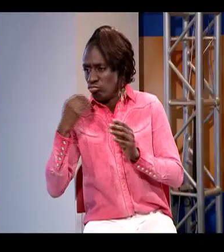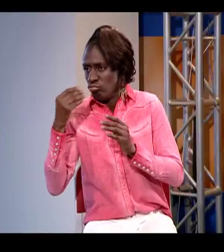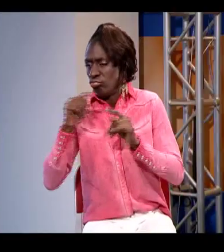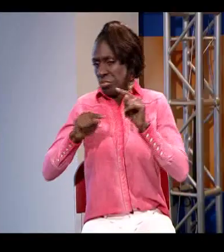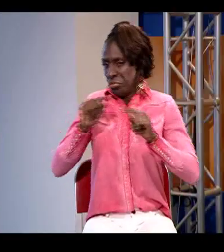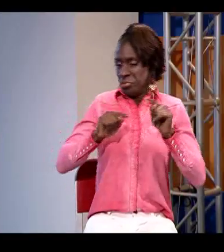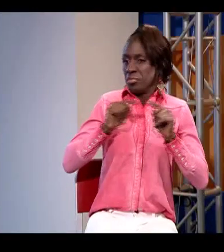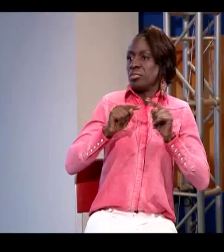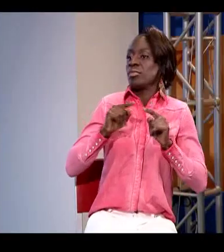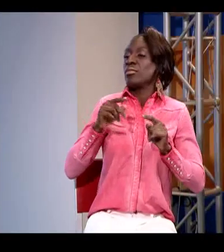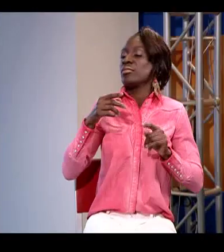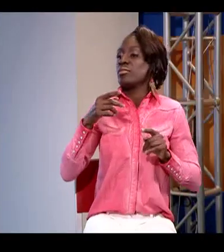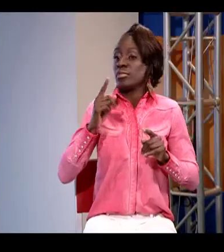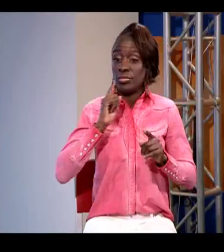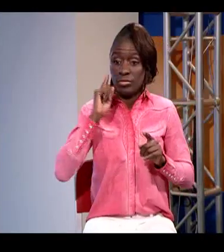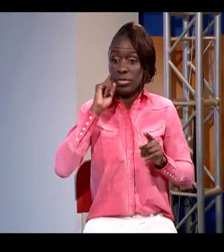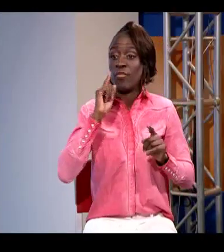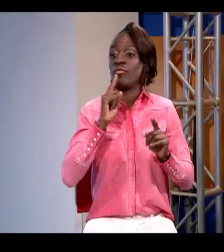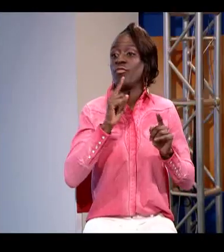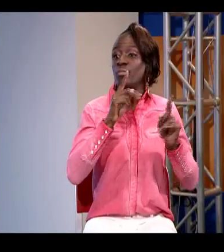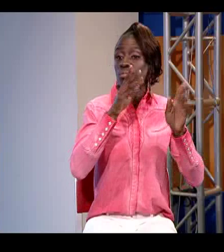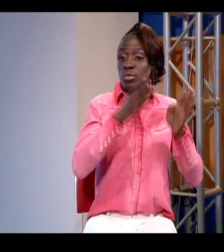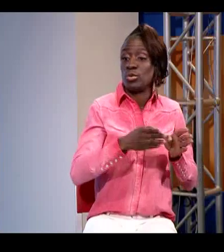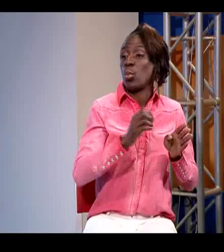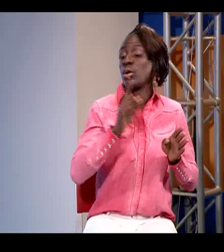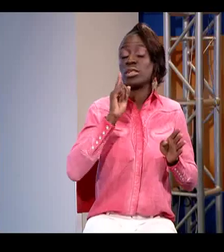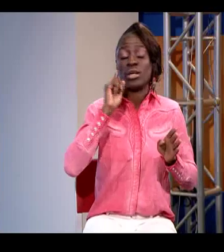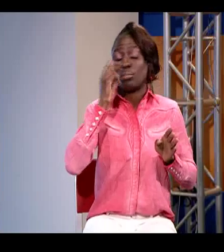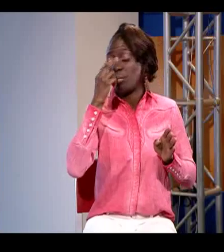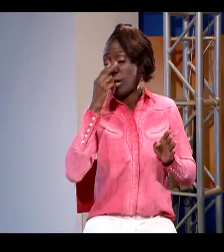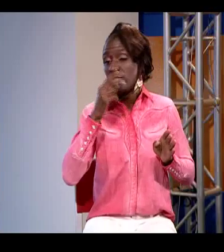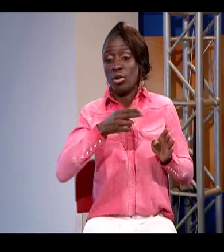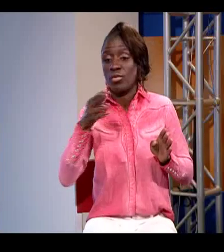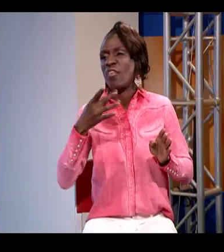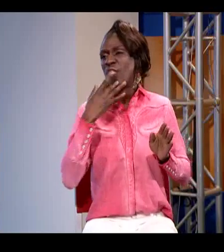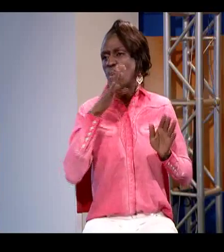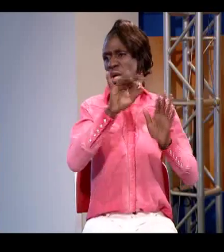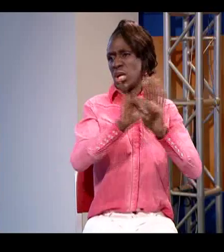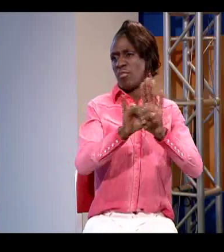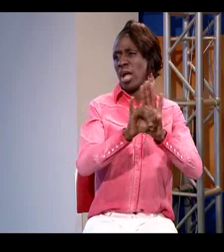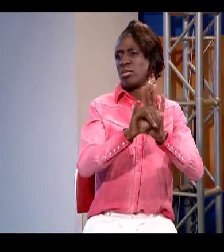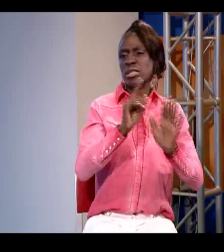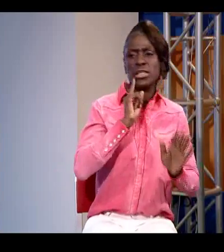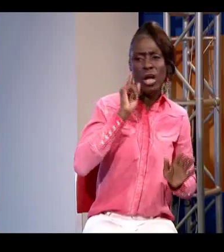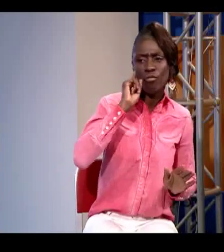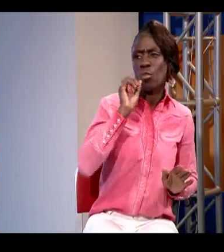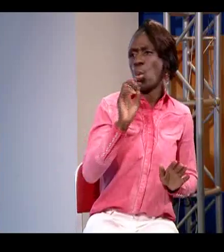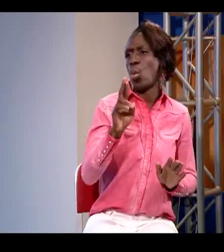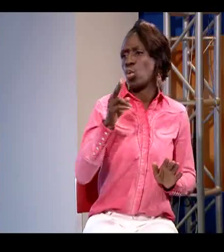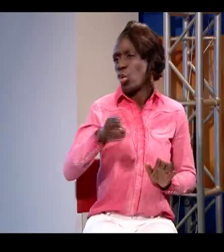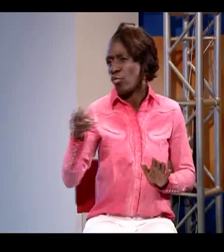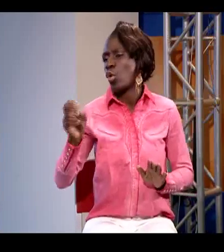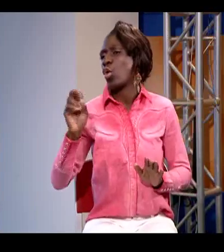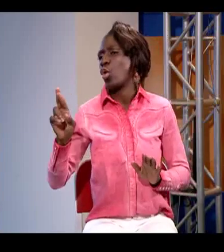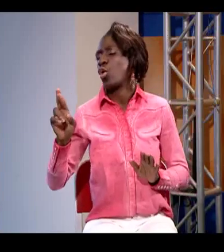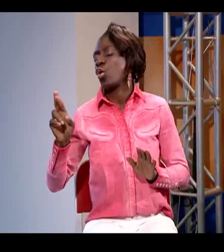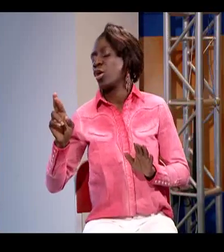and i just wanted to check in here whether it be a deaf person or they're deafblind